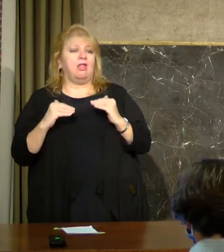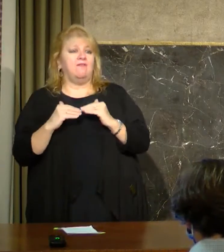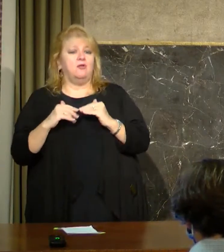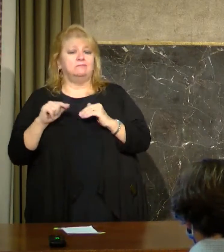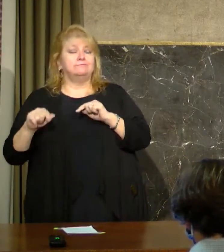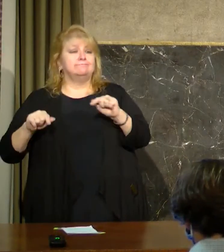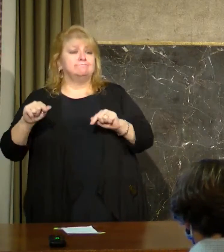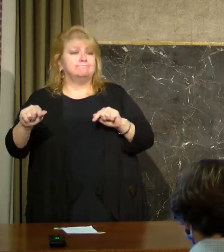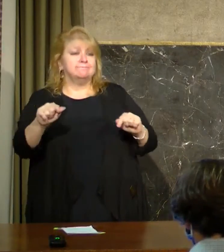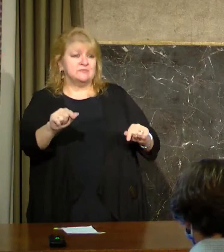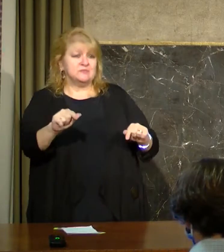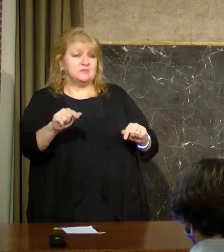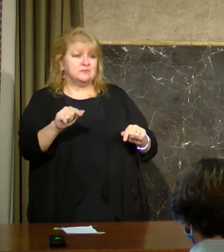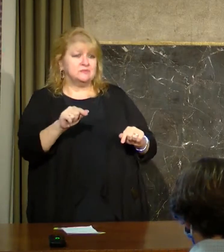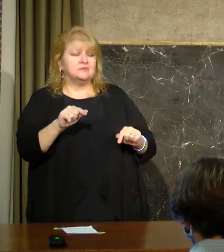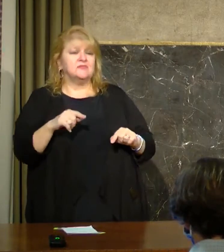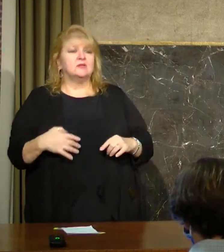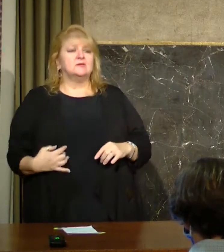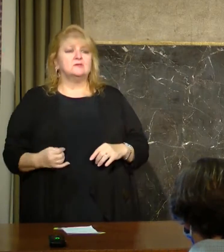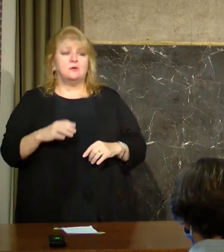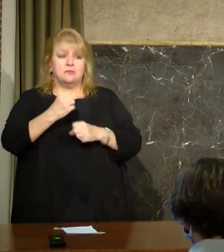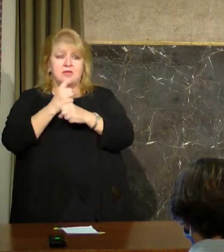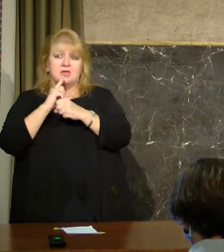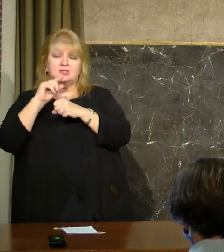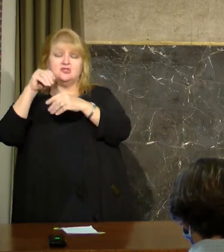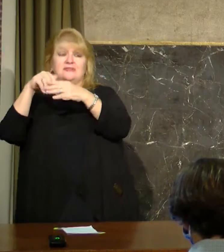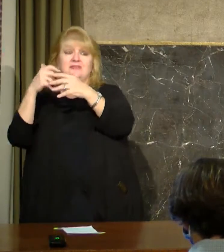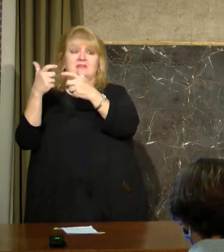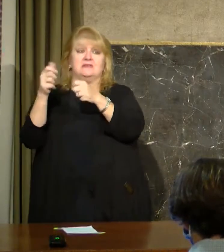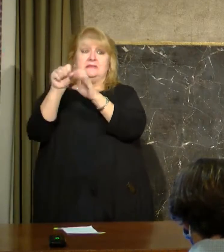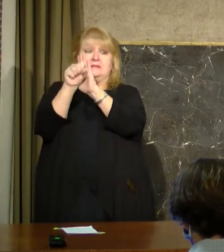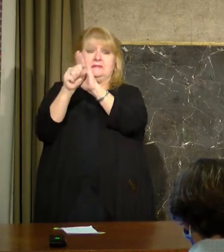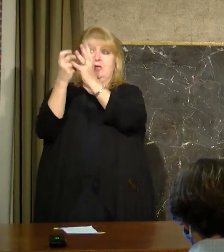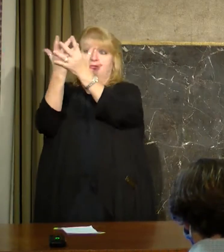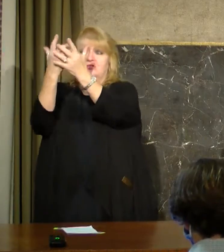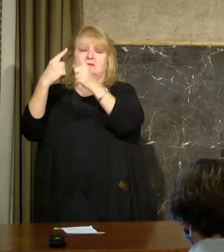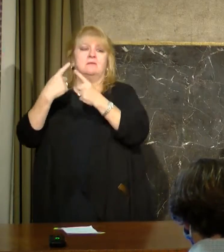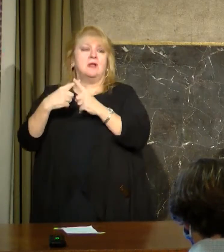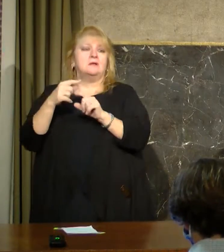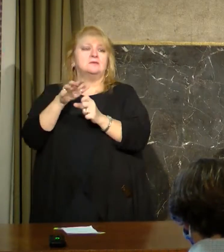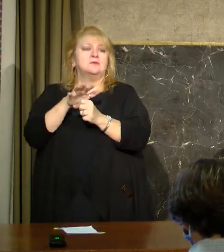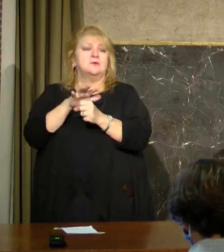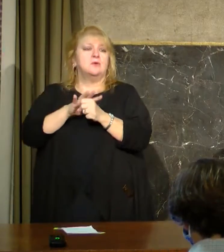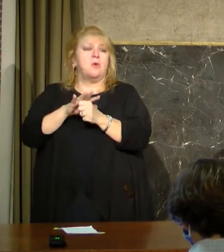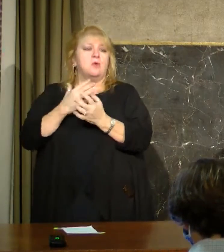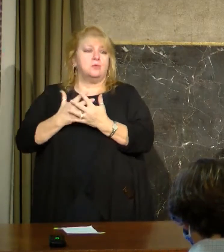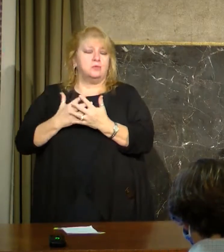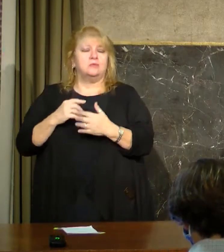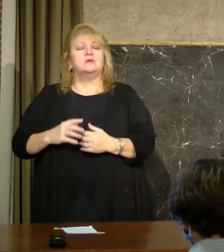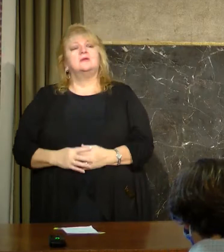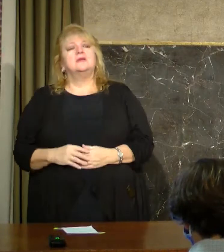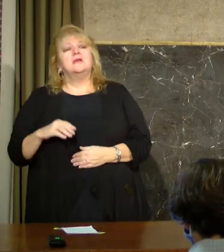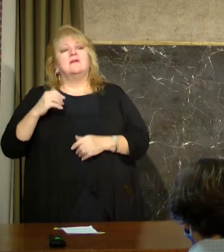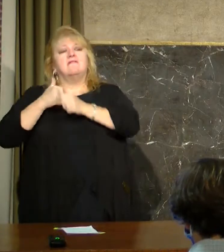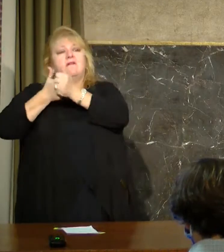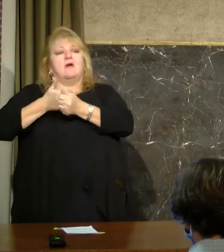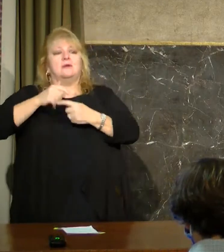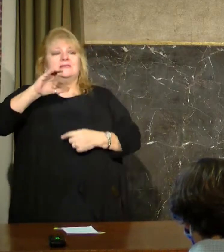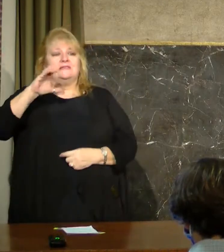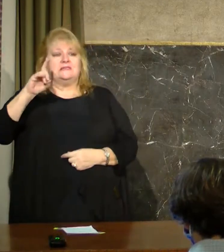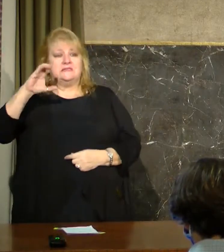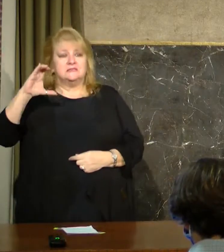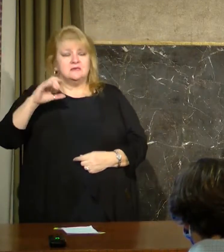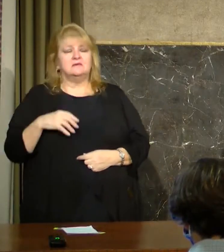make sure that we get to all of them. And in accordance with the CDC and the LDH guidelines and our priorities,